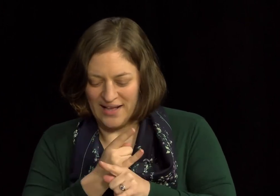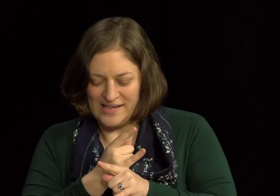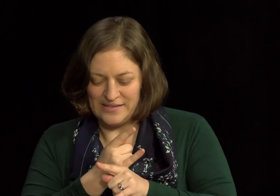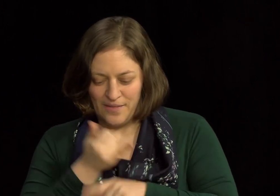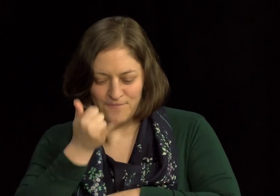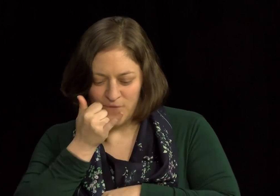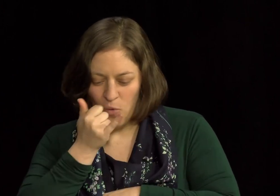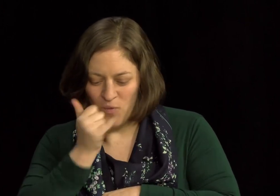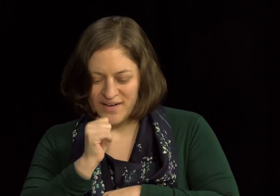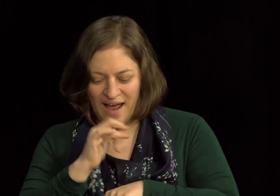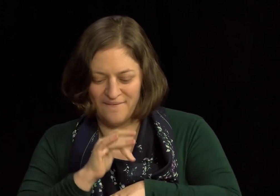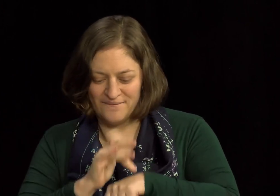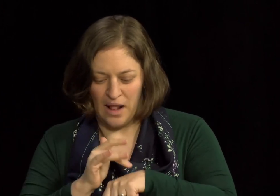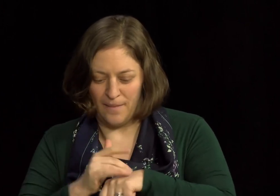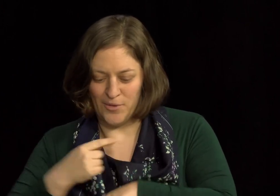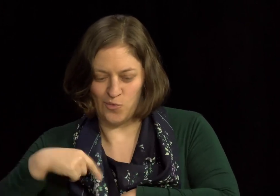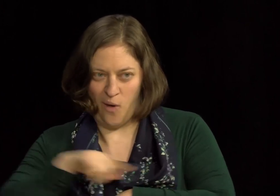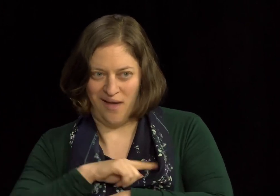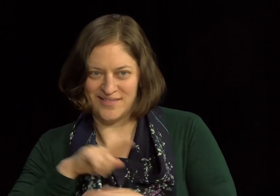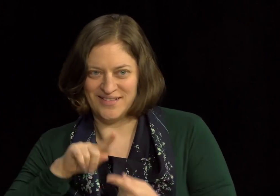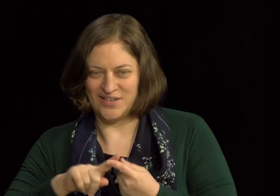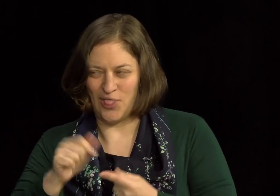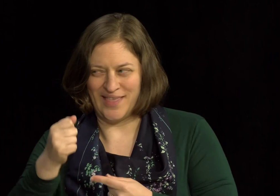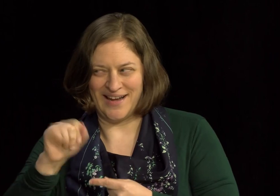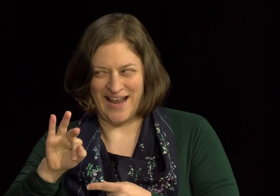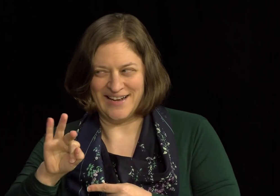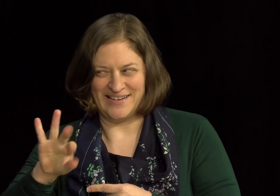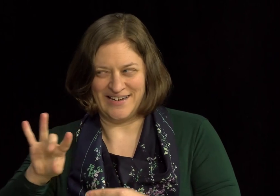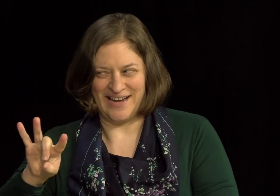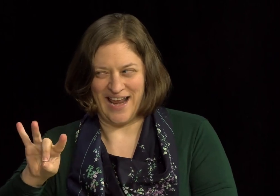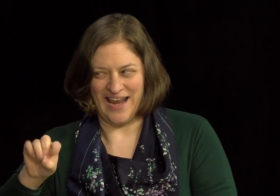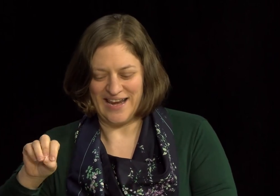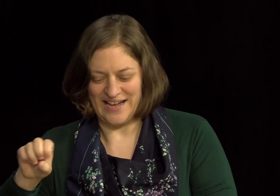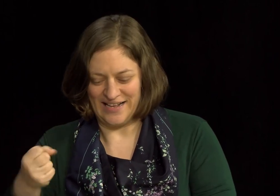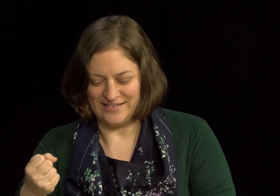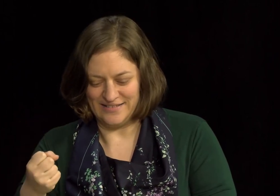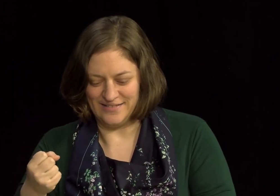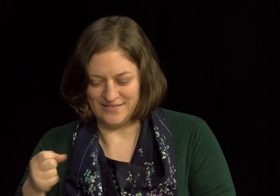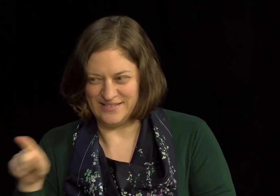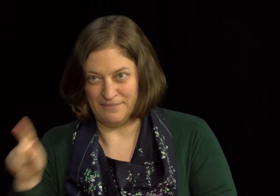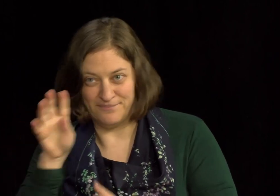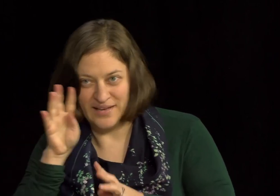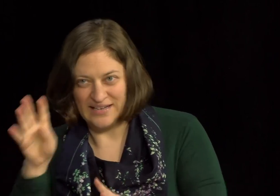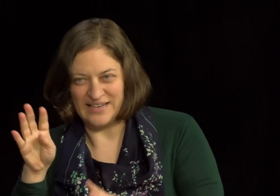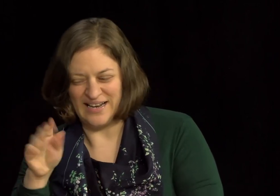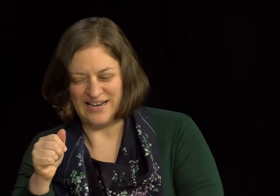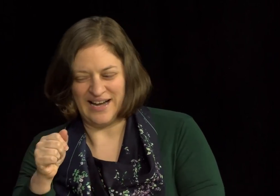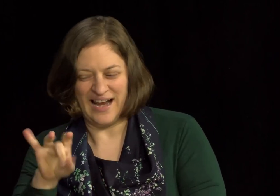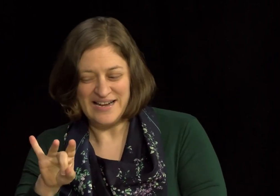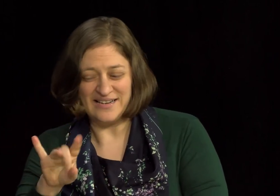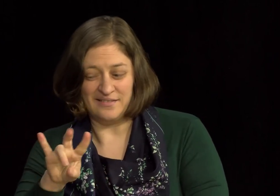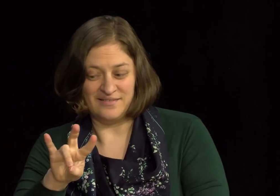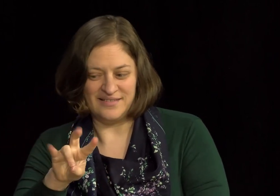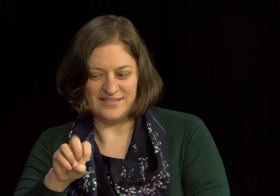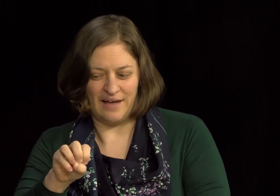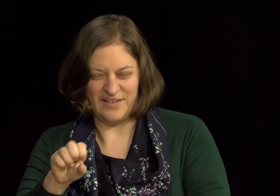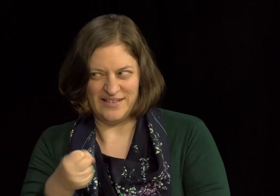wife. But ironically, the phone as it, um, was developed really was not accessible to deaf people until the 1980s,